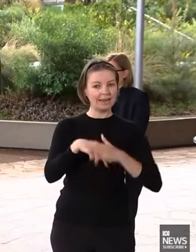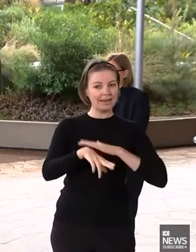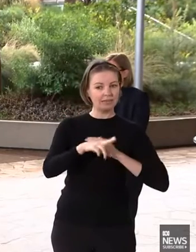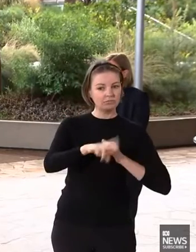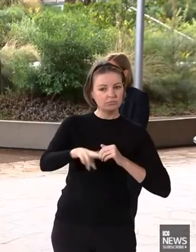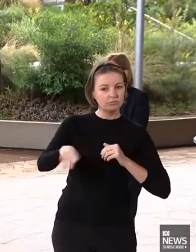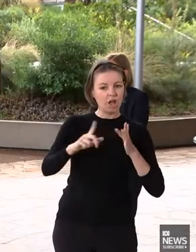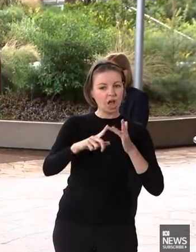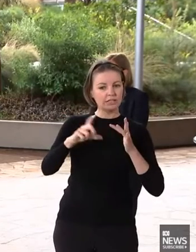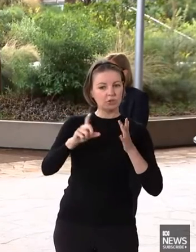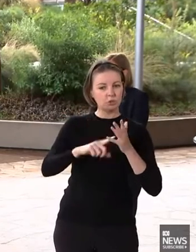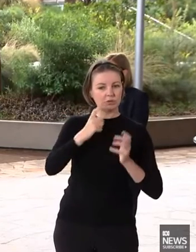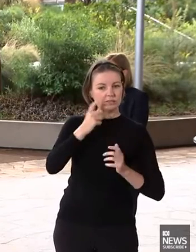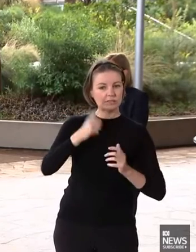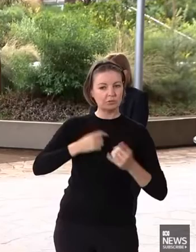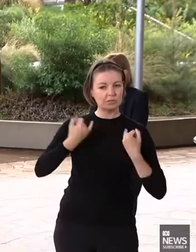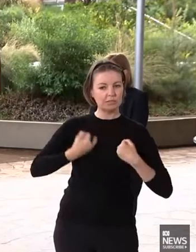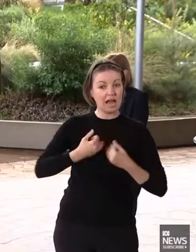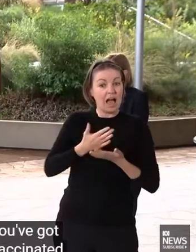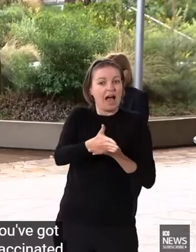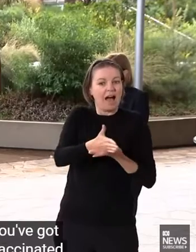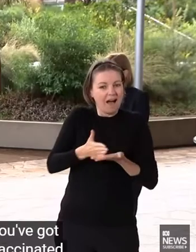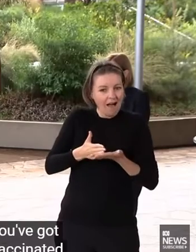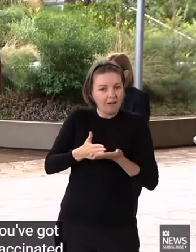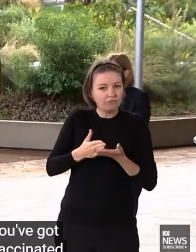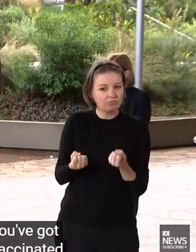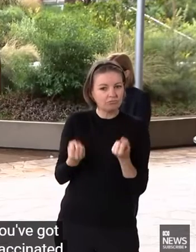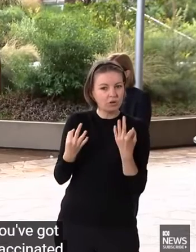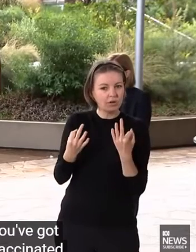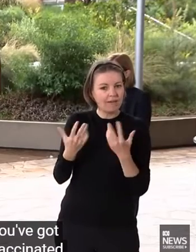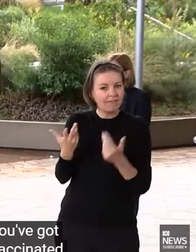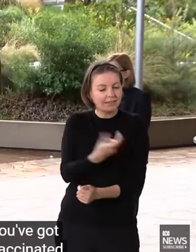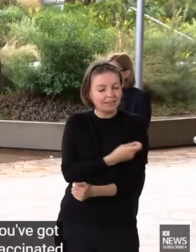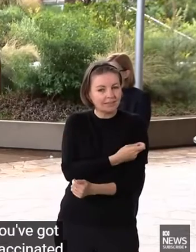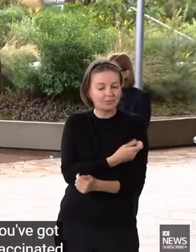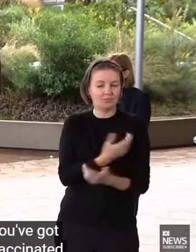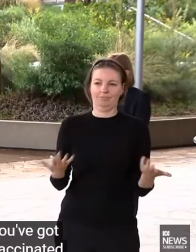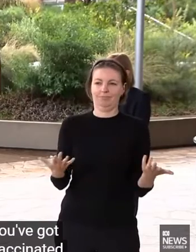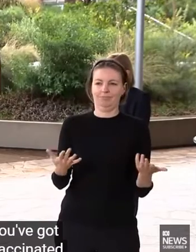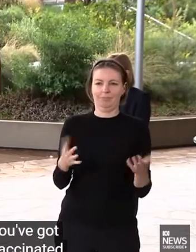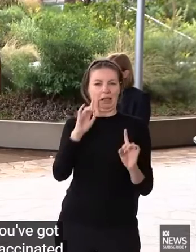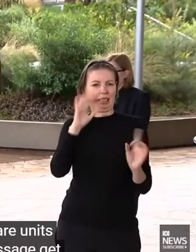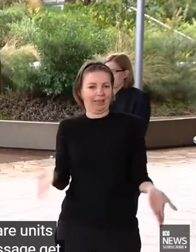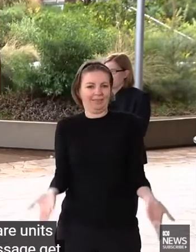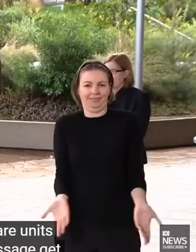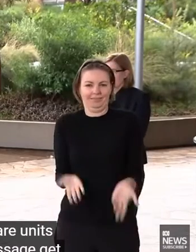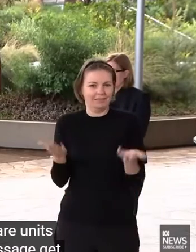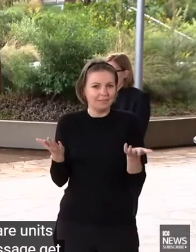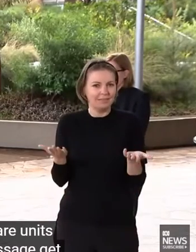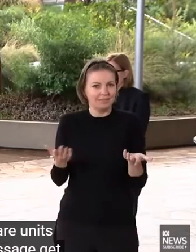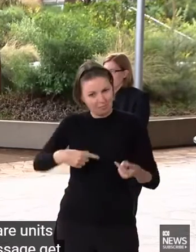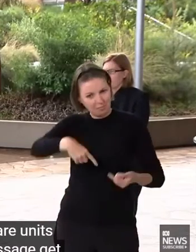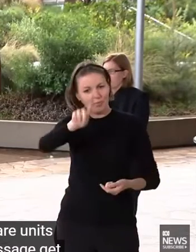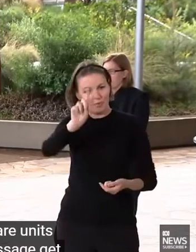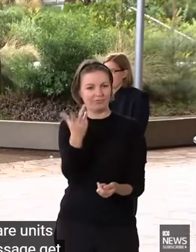in intensive care units, that's a very clear message. Get vaccinated. If you get vaccinated, and preferably get the booster as soon as you